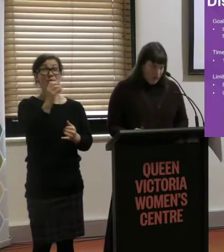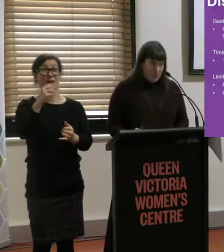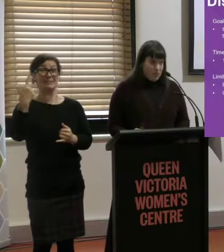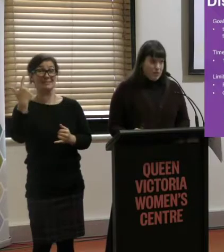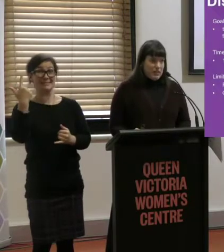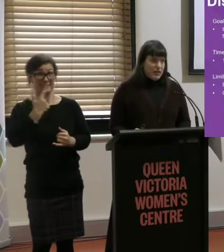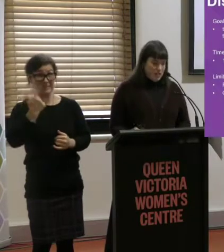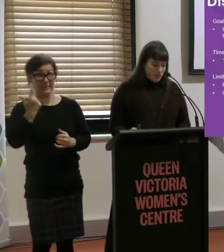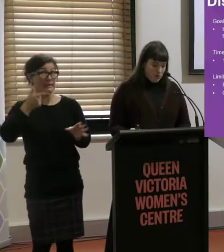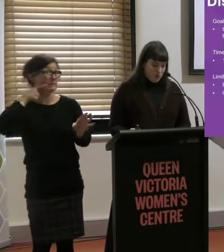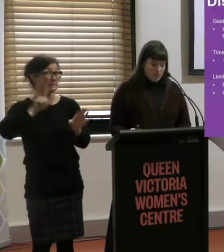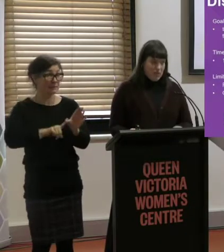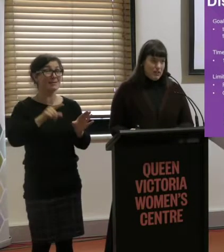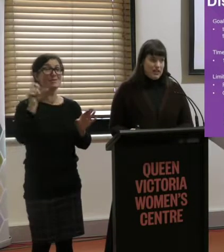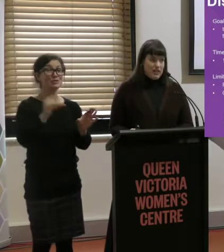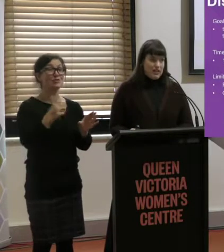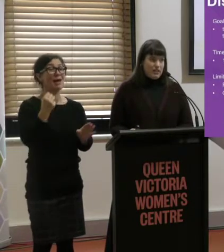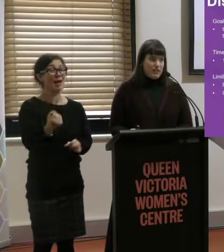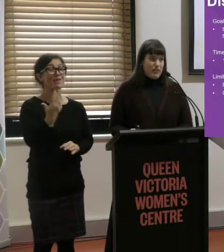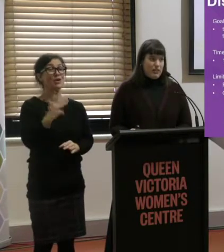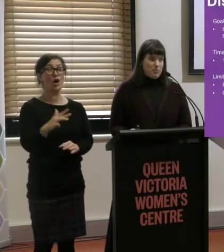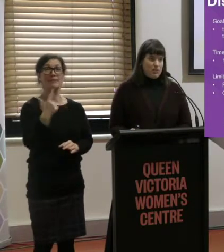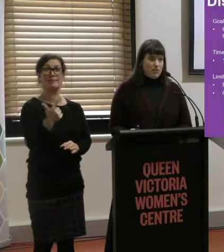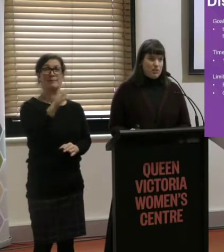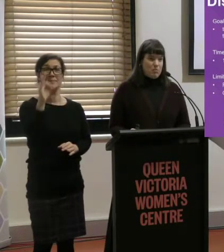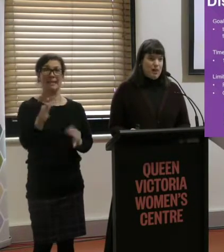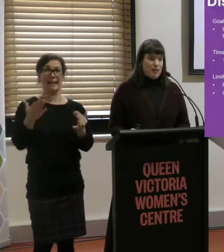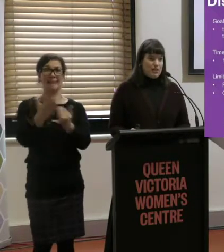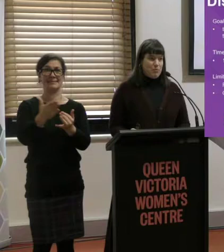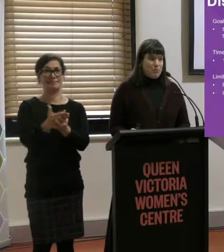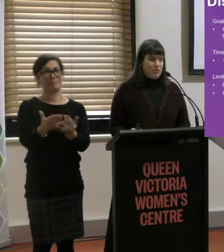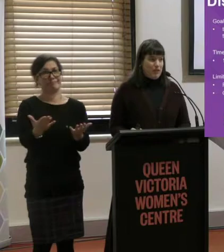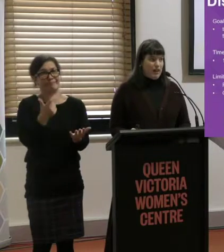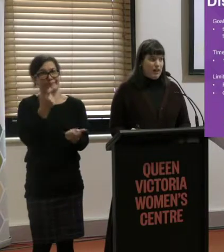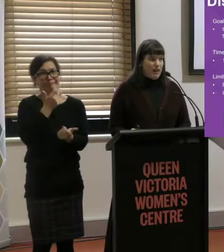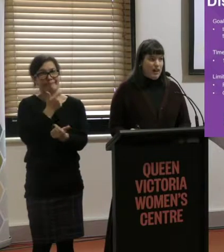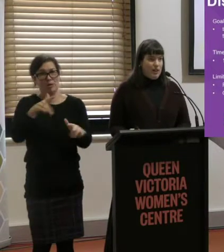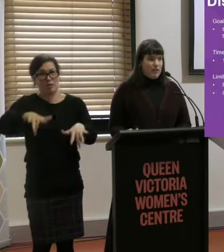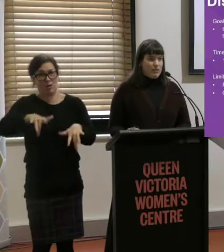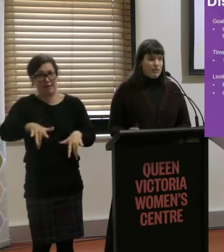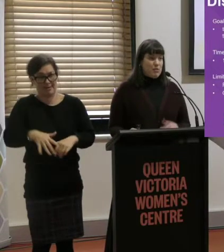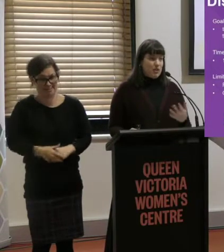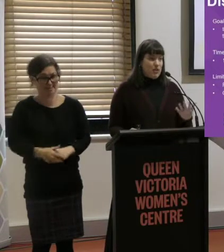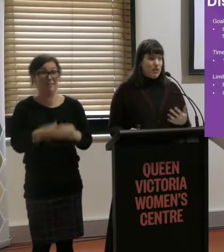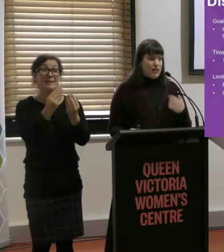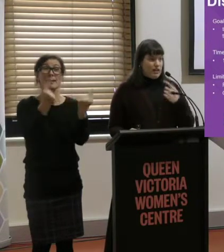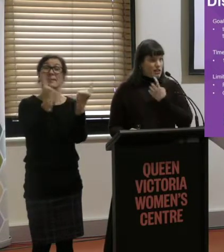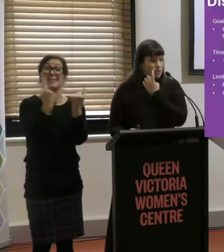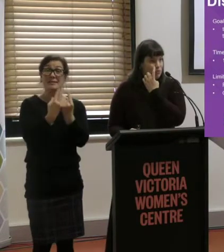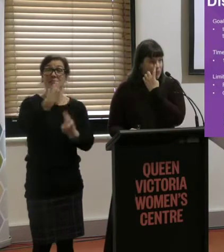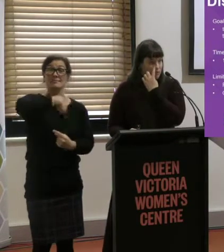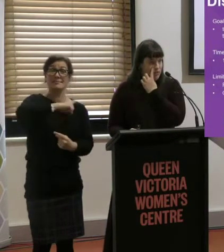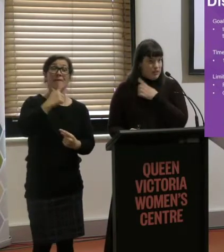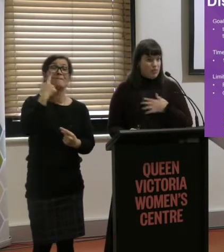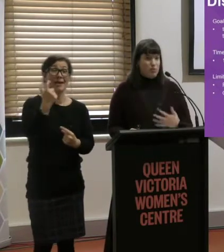There are some limitations with the disability standards. One that's been noted by us and by some of our... some of the other organisations